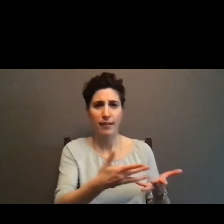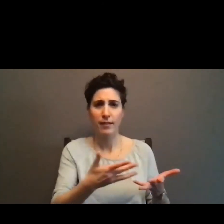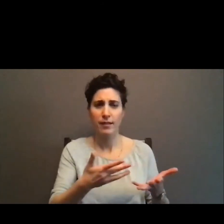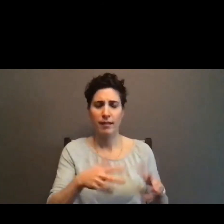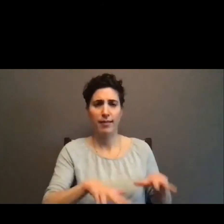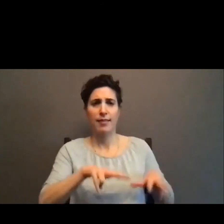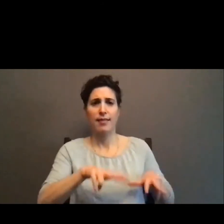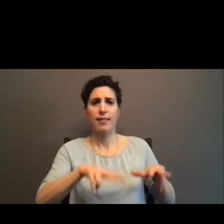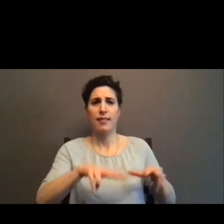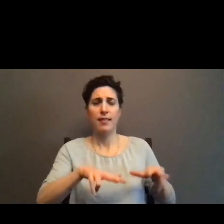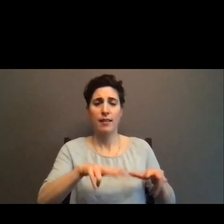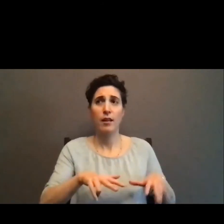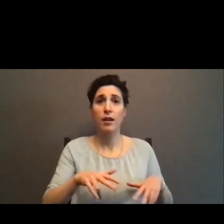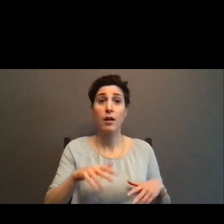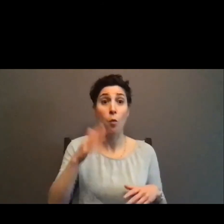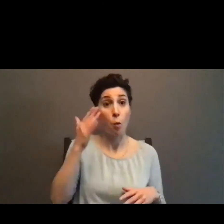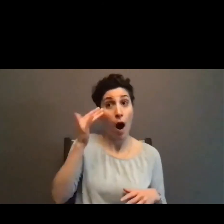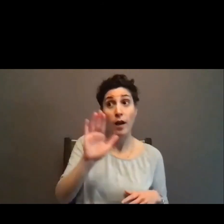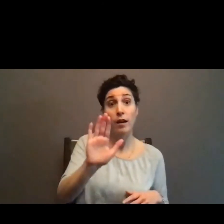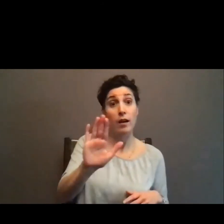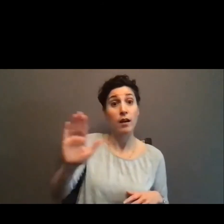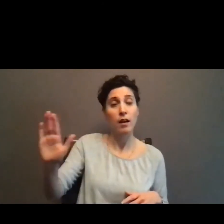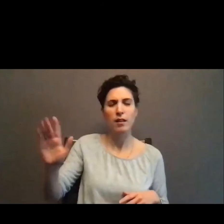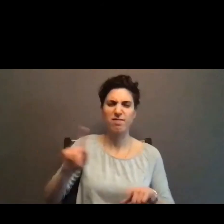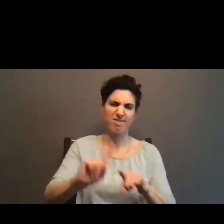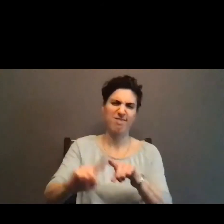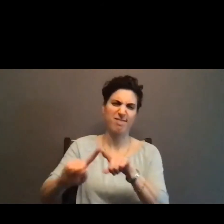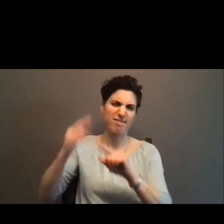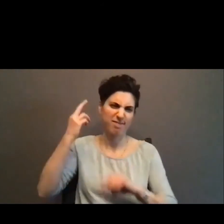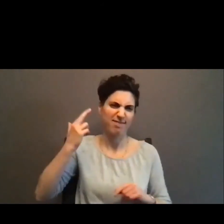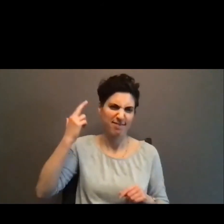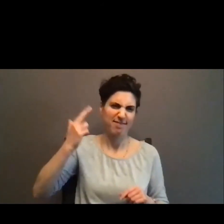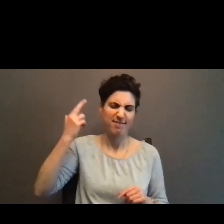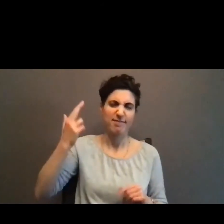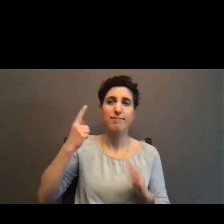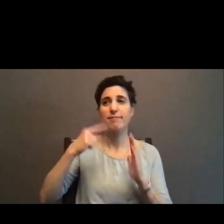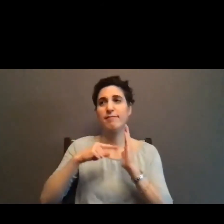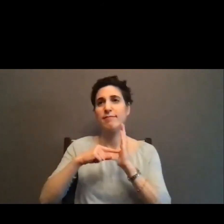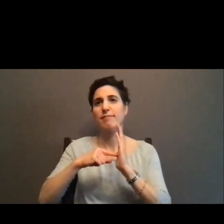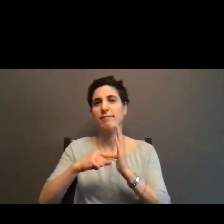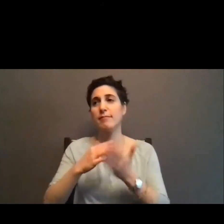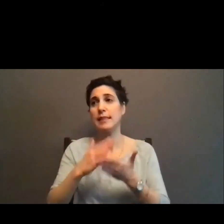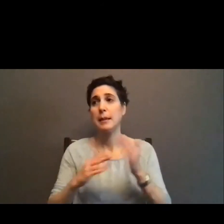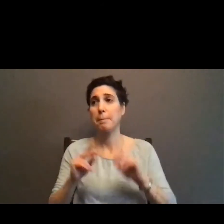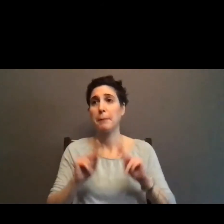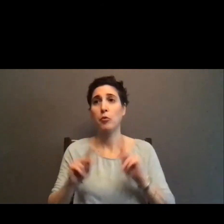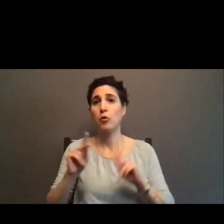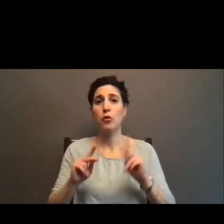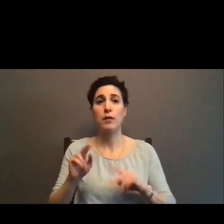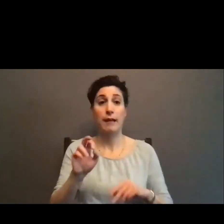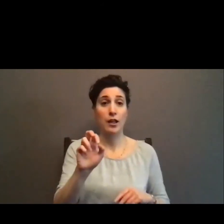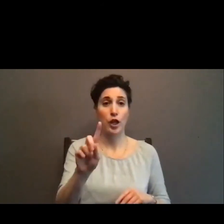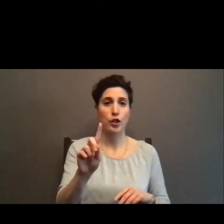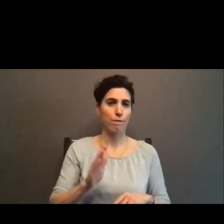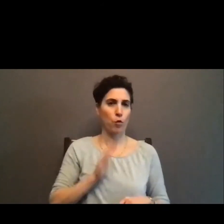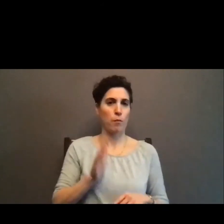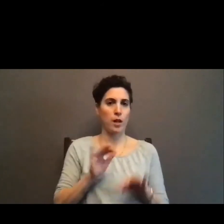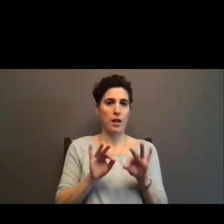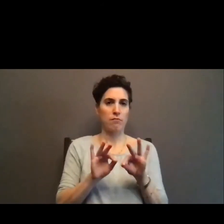the reasons were varied, so some people didn't have, um, the education, education,